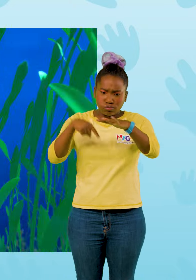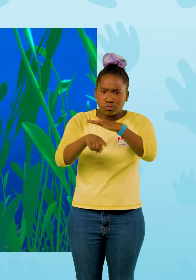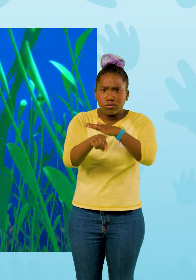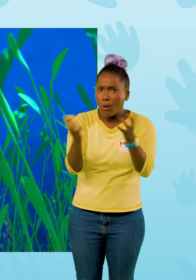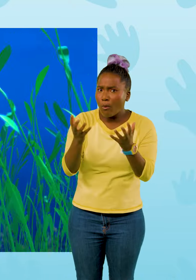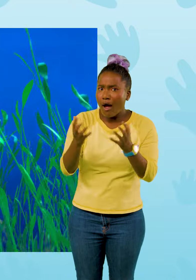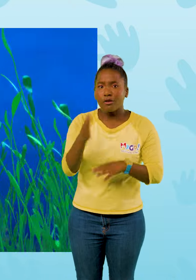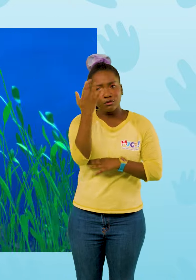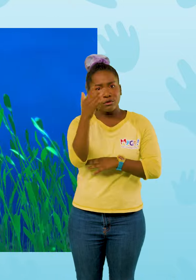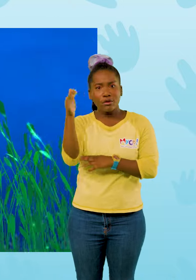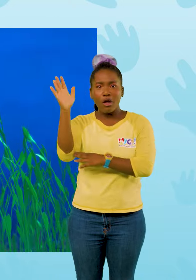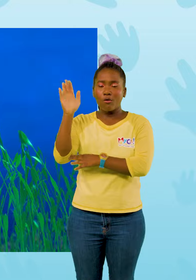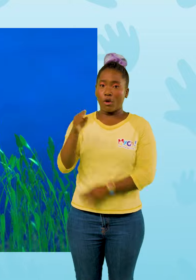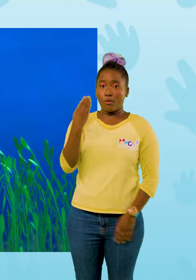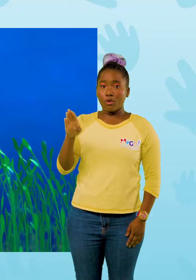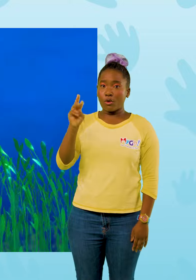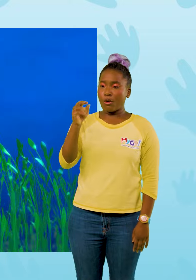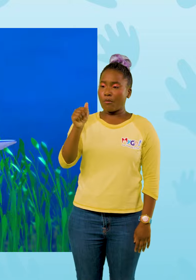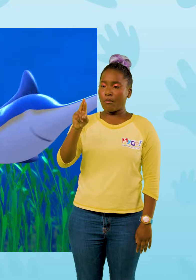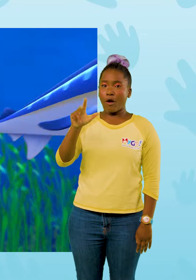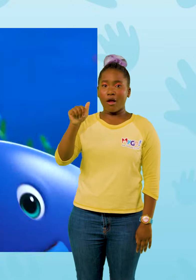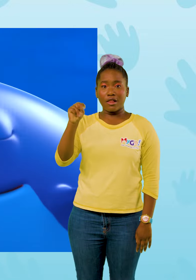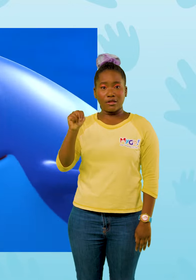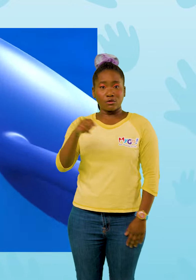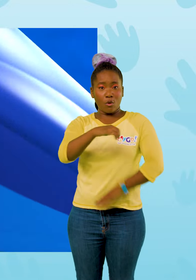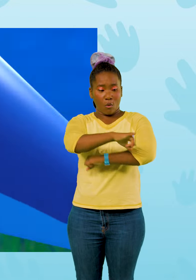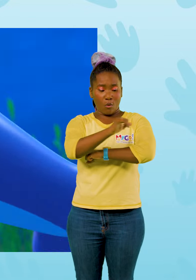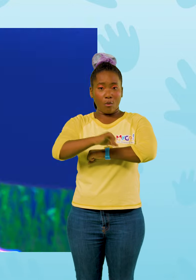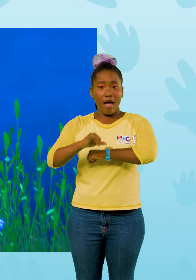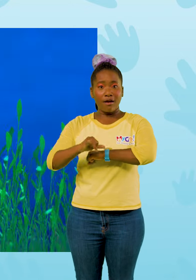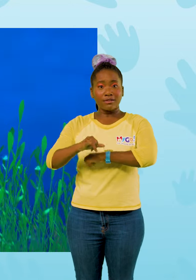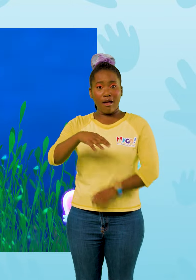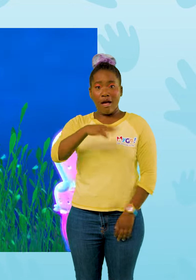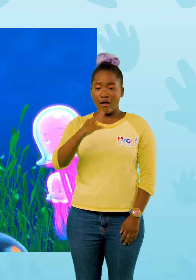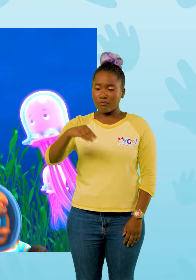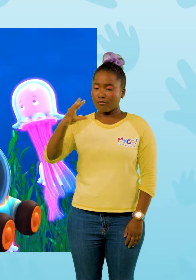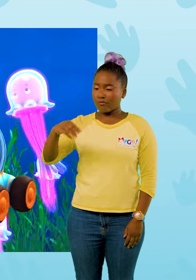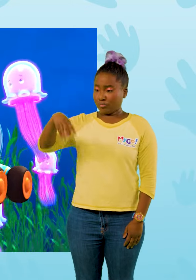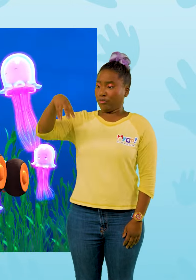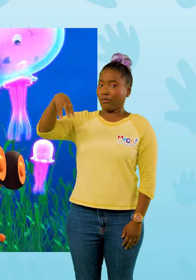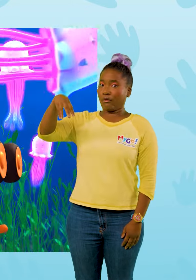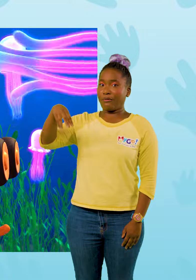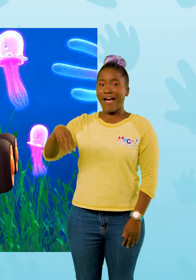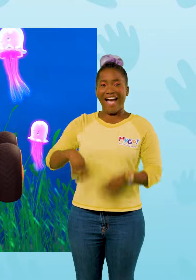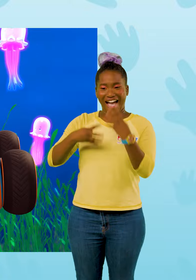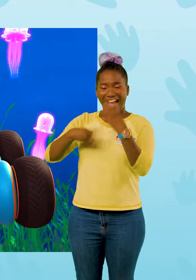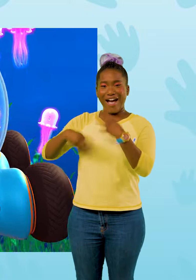There's a kelp forest, blue marlins, huge whales, and a jellyfish that lights up. Upload answer tabs.